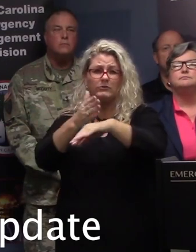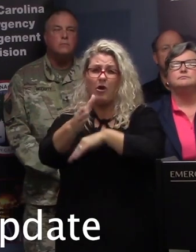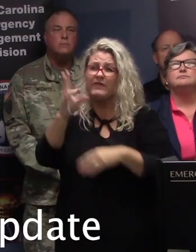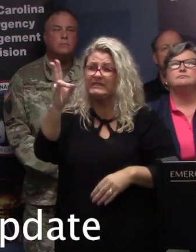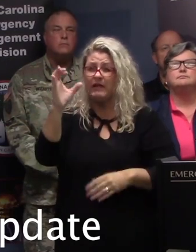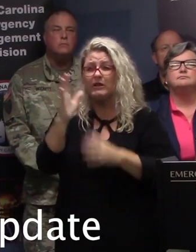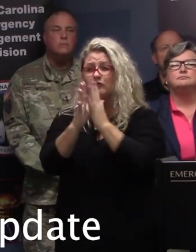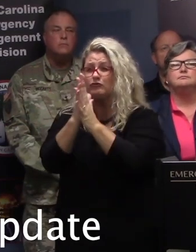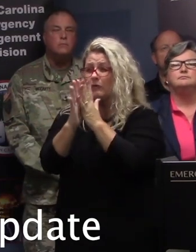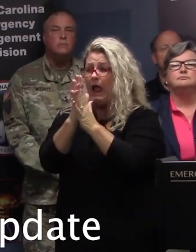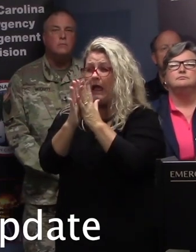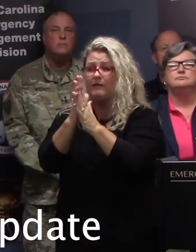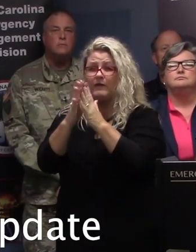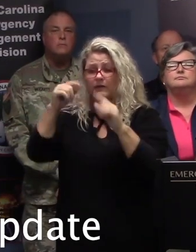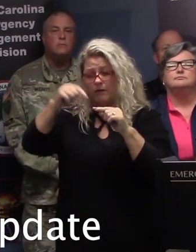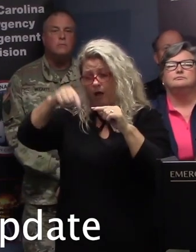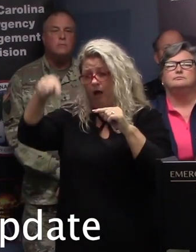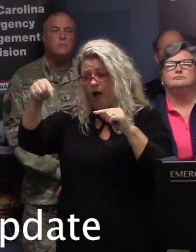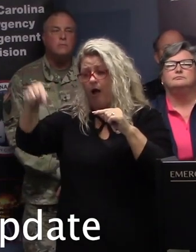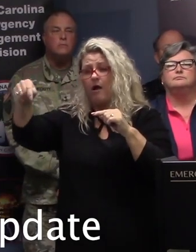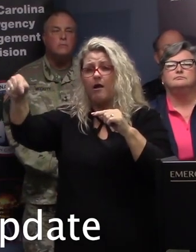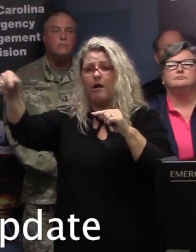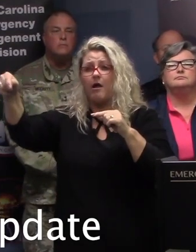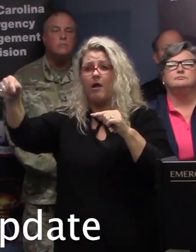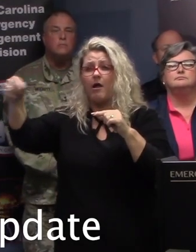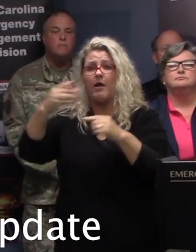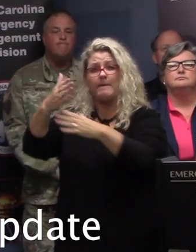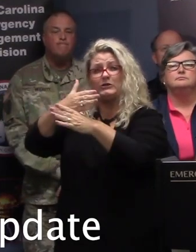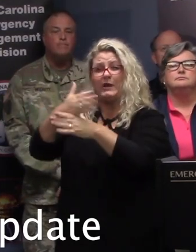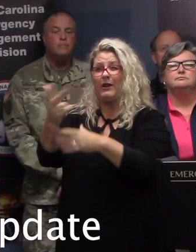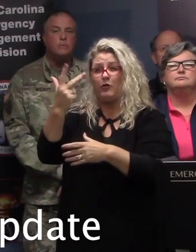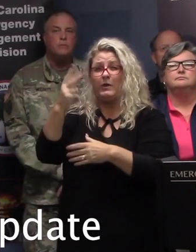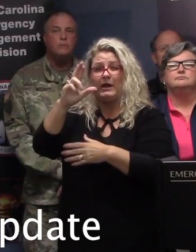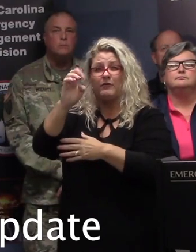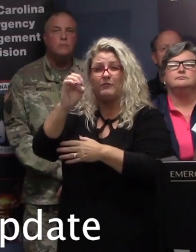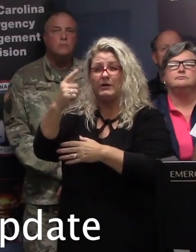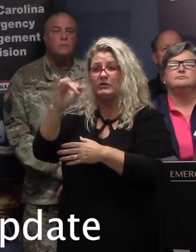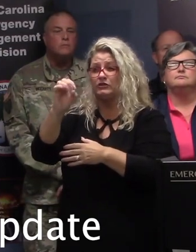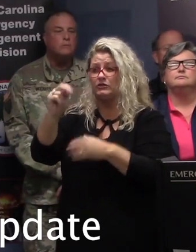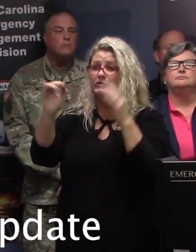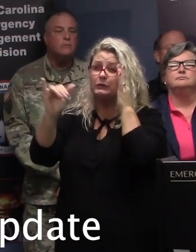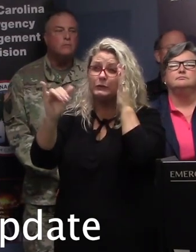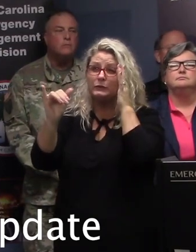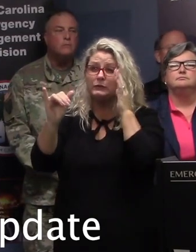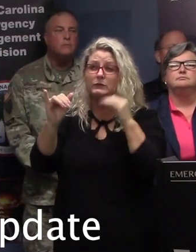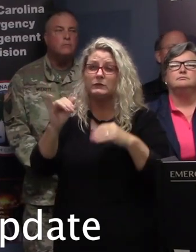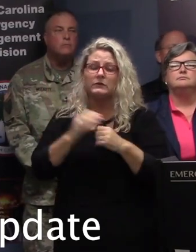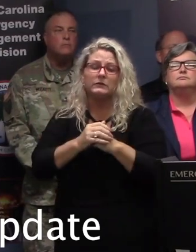traffic control points within the three regions. Also would like to talk about